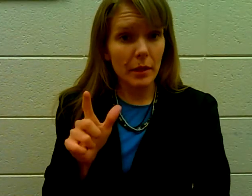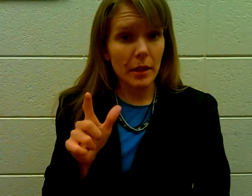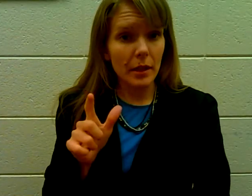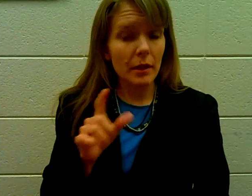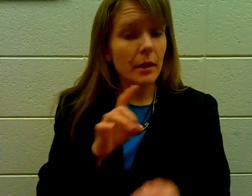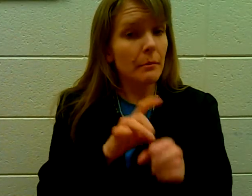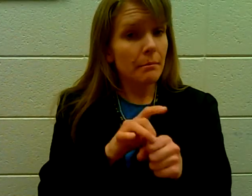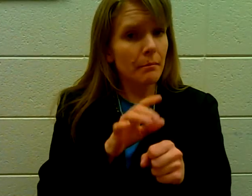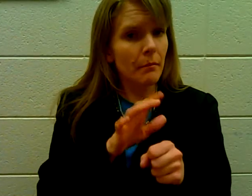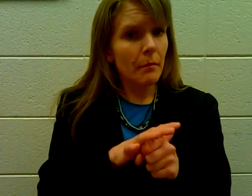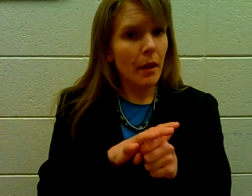be.